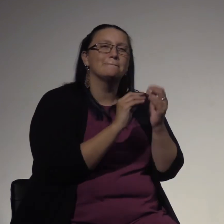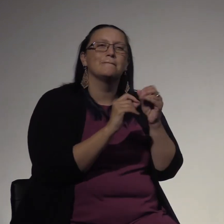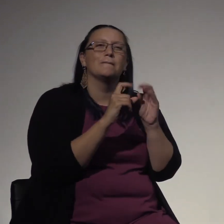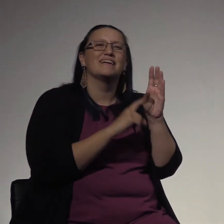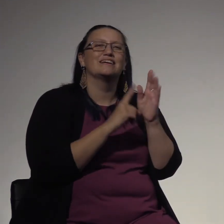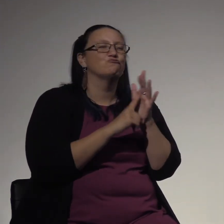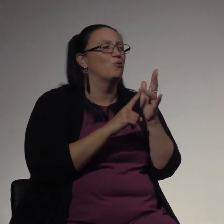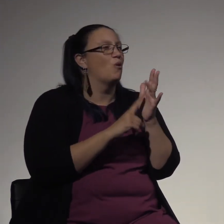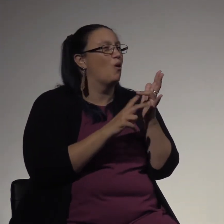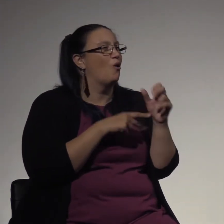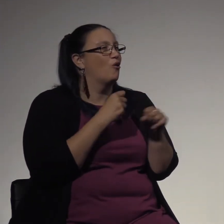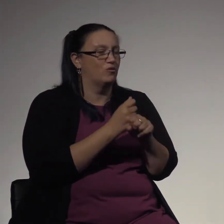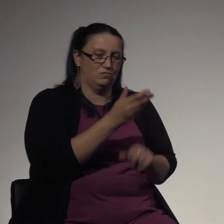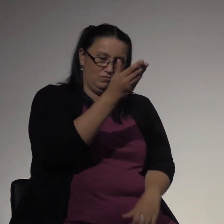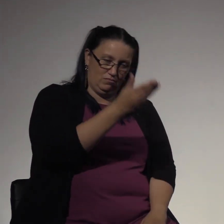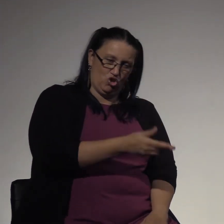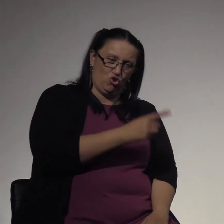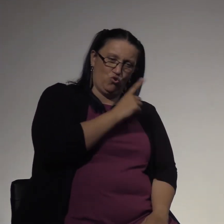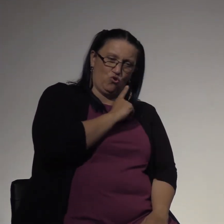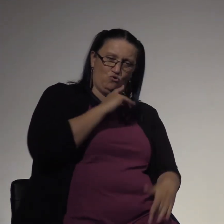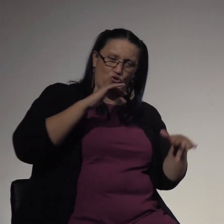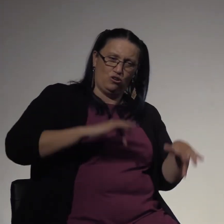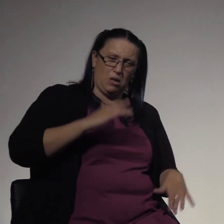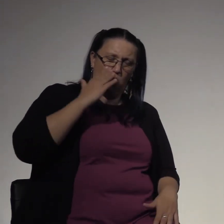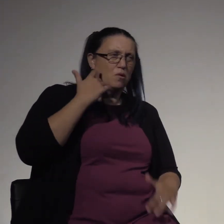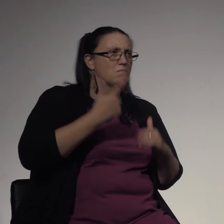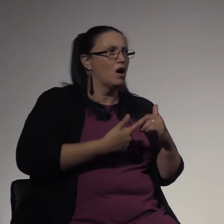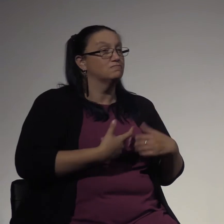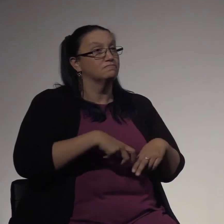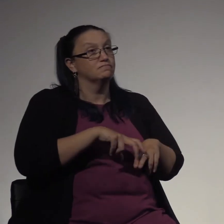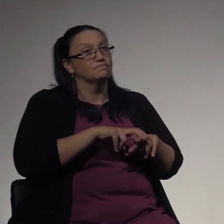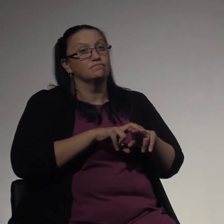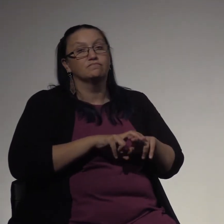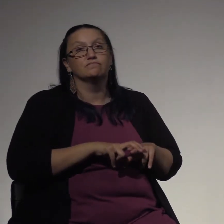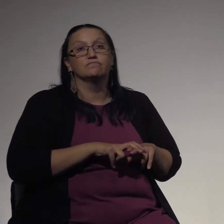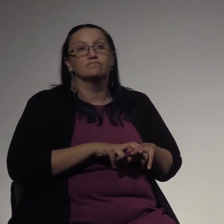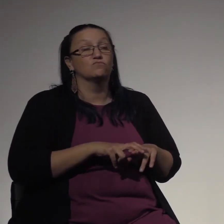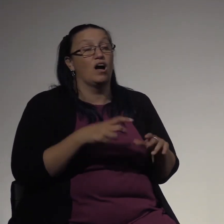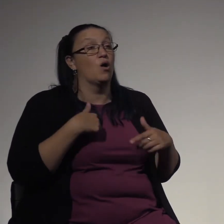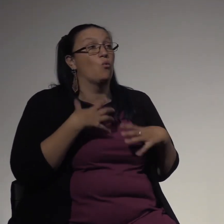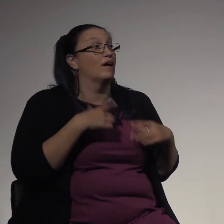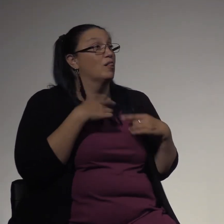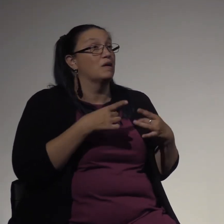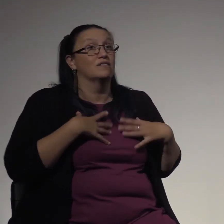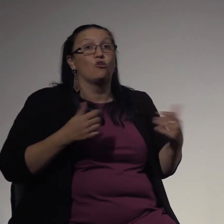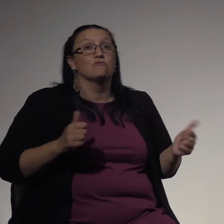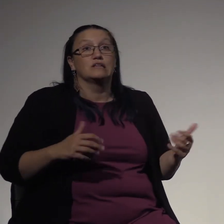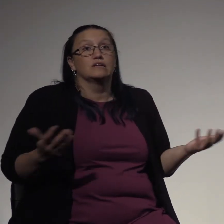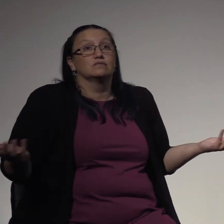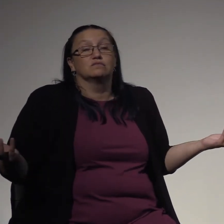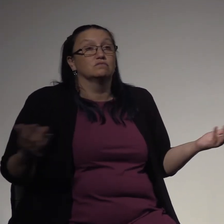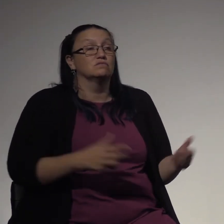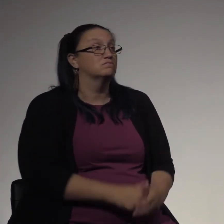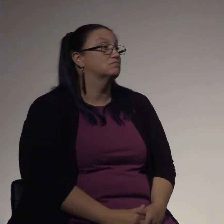was met with a girl, not yet woman, but just as yet weapon, who sat on the seat of suicidal ideation. And instead of getting